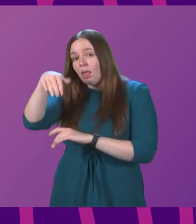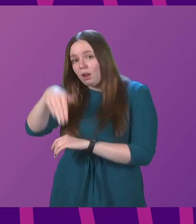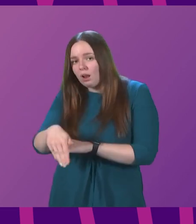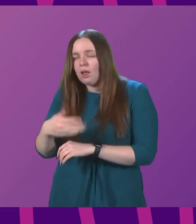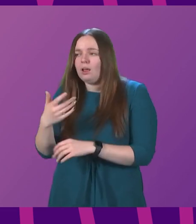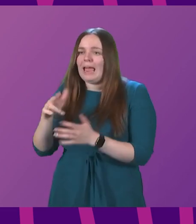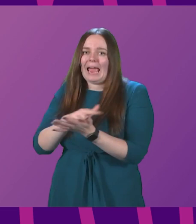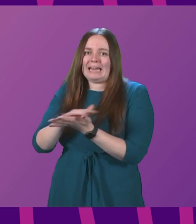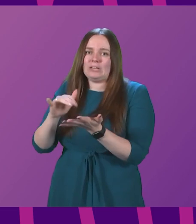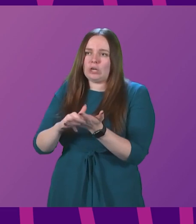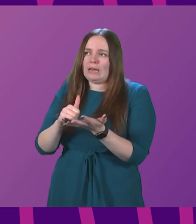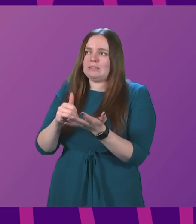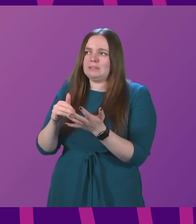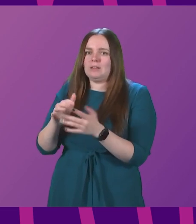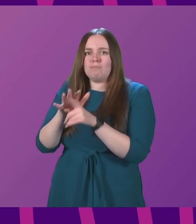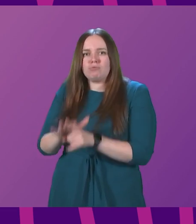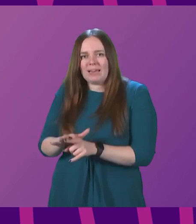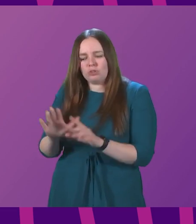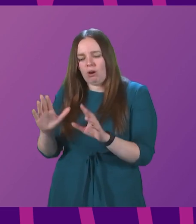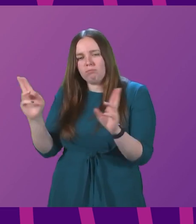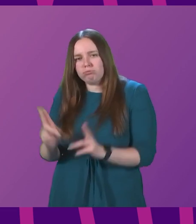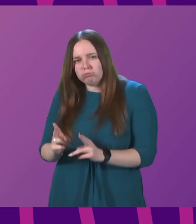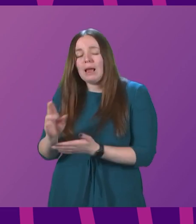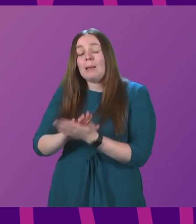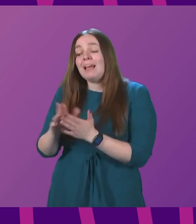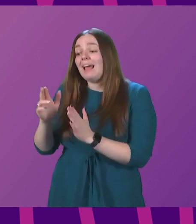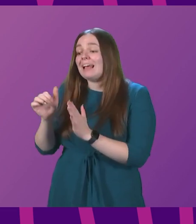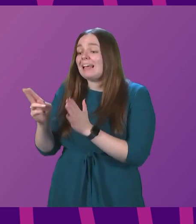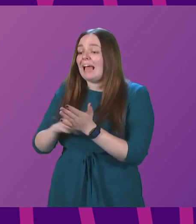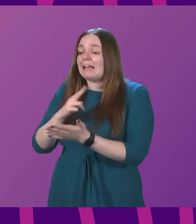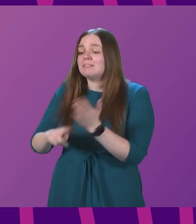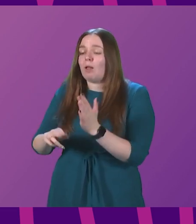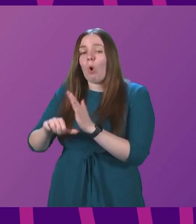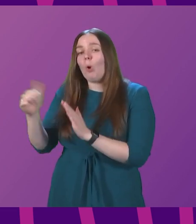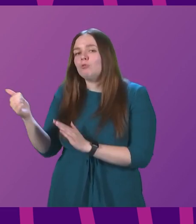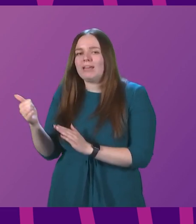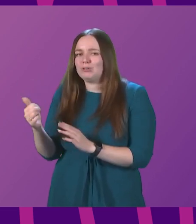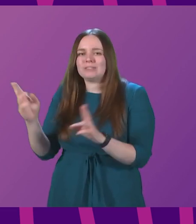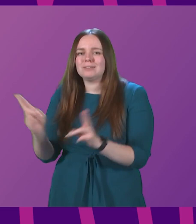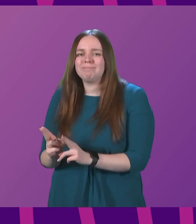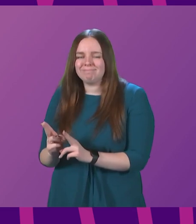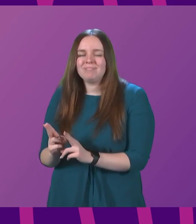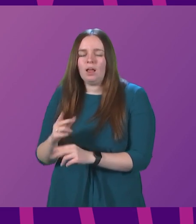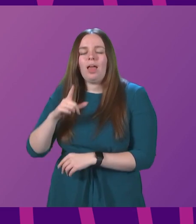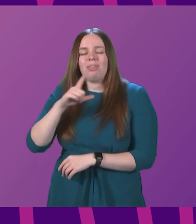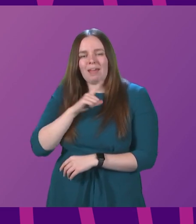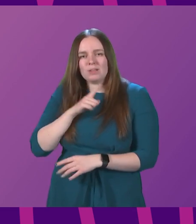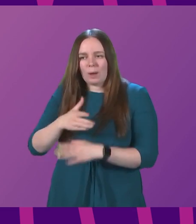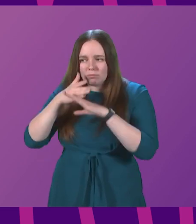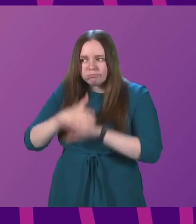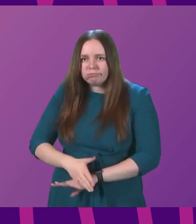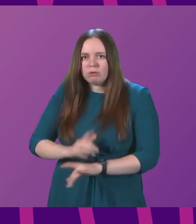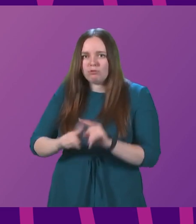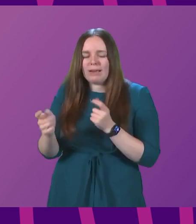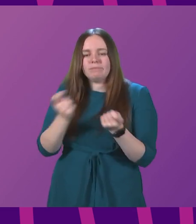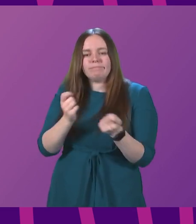hospitals continuing to come down, then the need to cancel other operations diminishes as well. That is why the efforts to get COVID